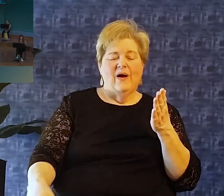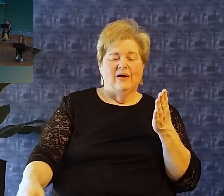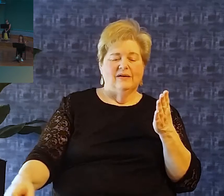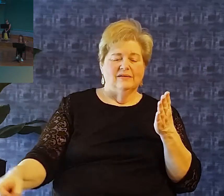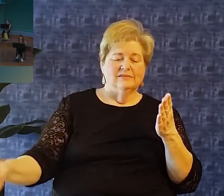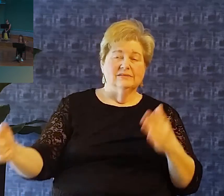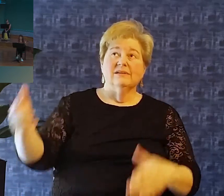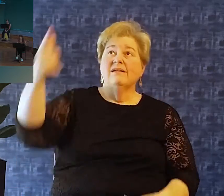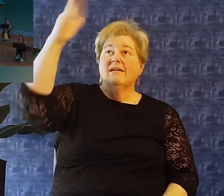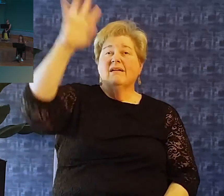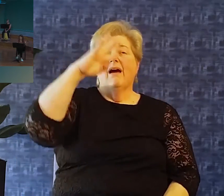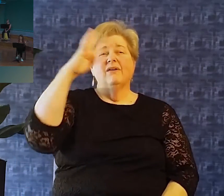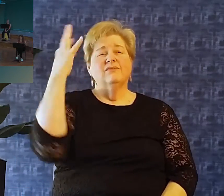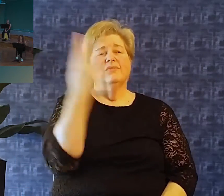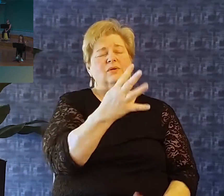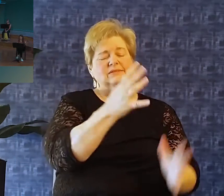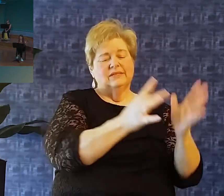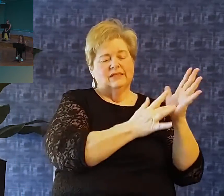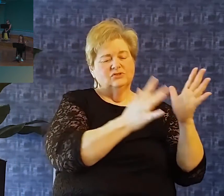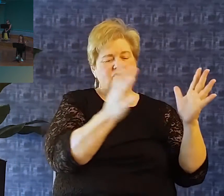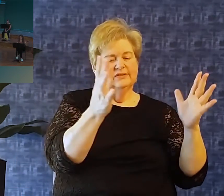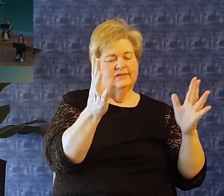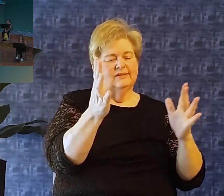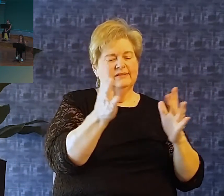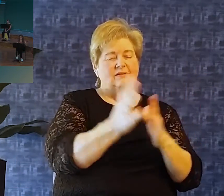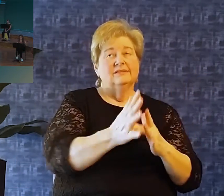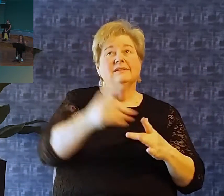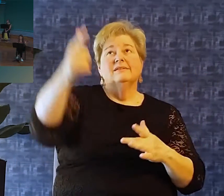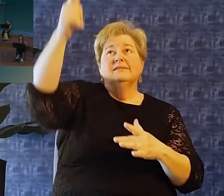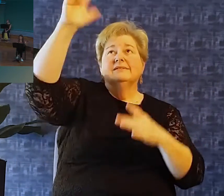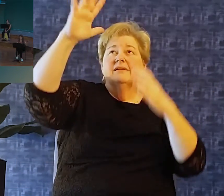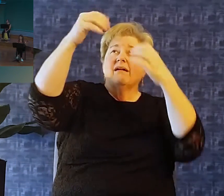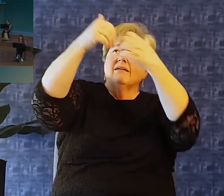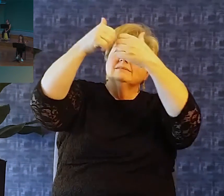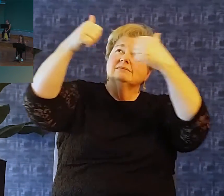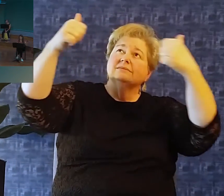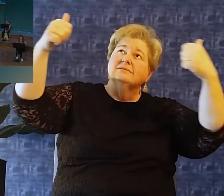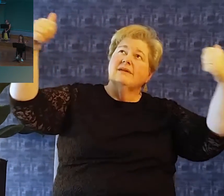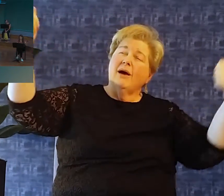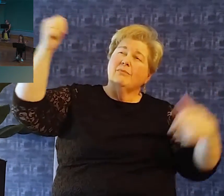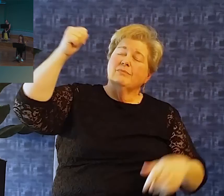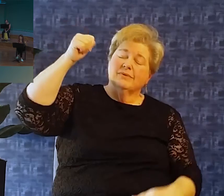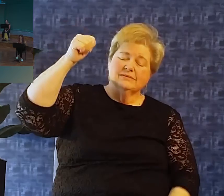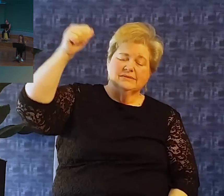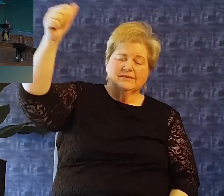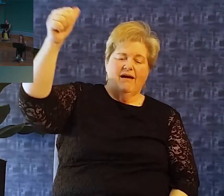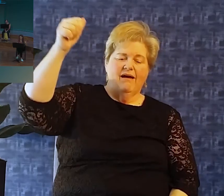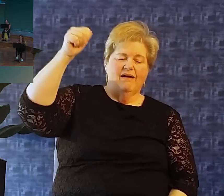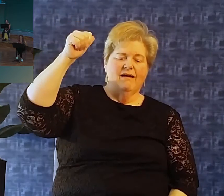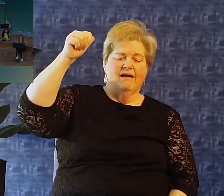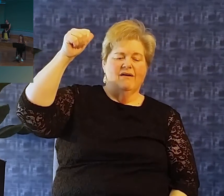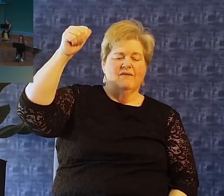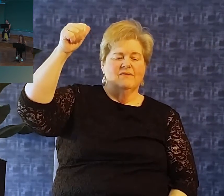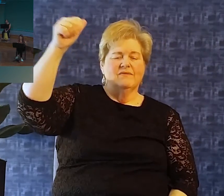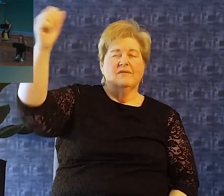cross Jesus forsaken, God, astray from God